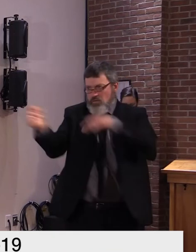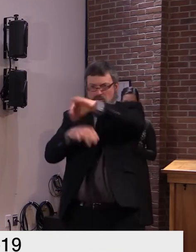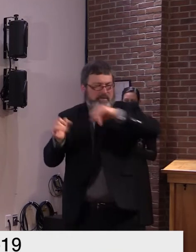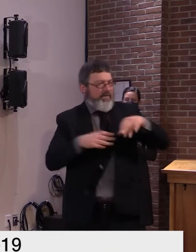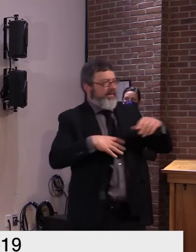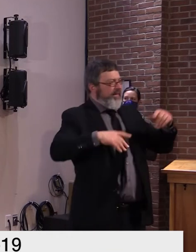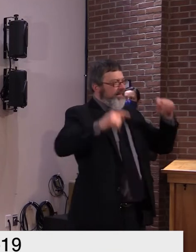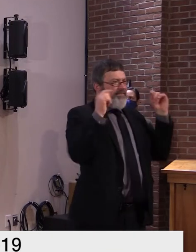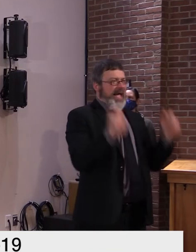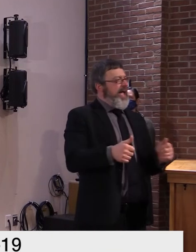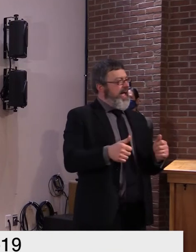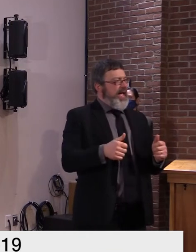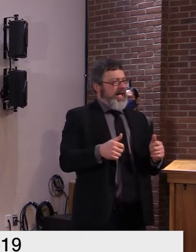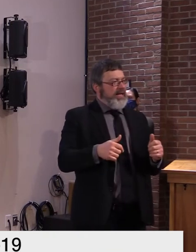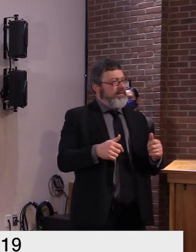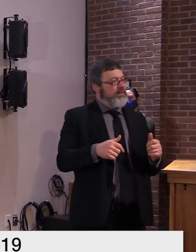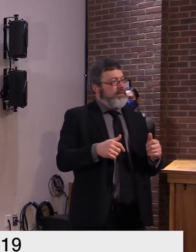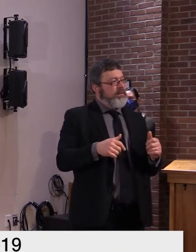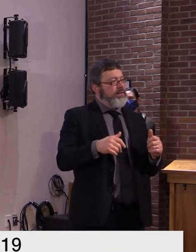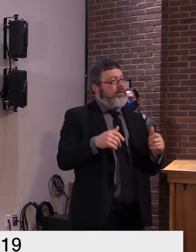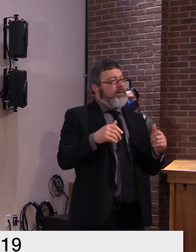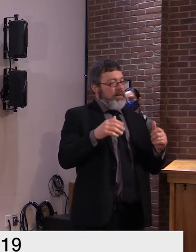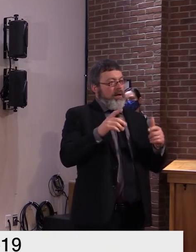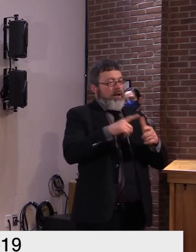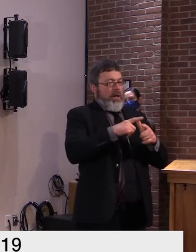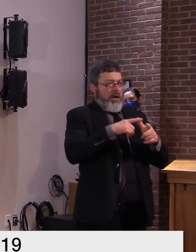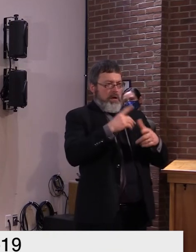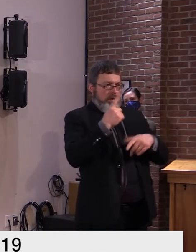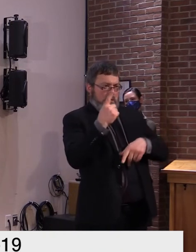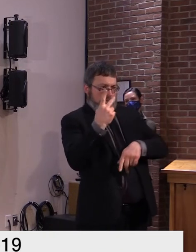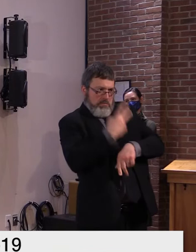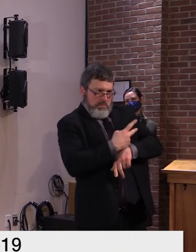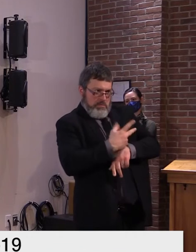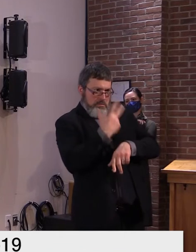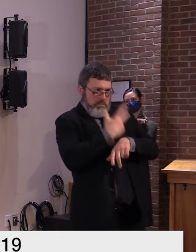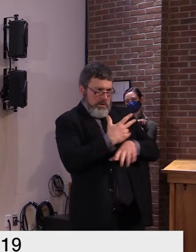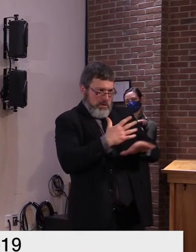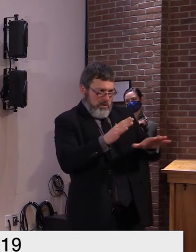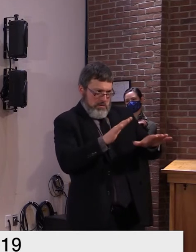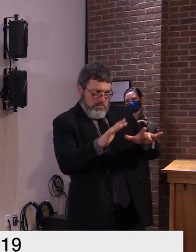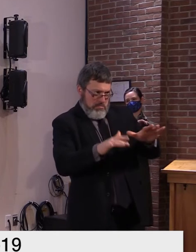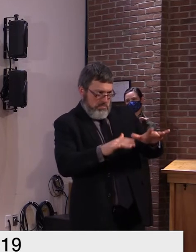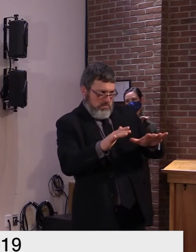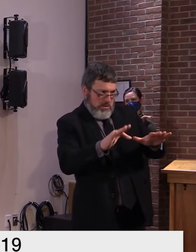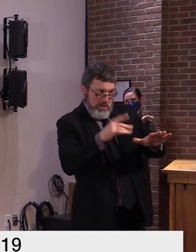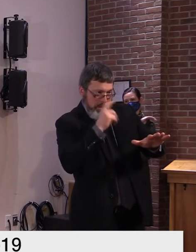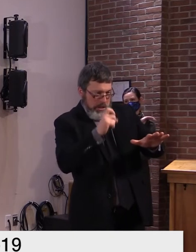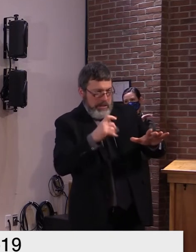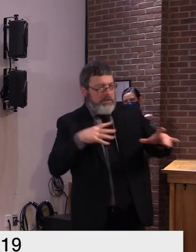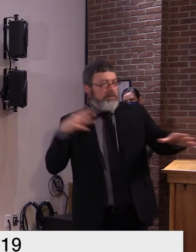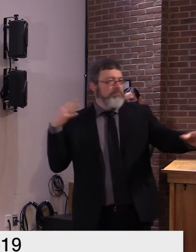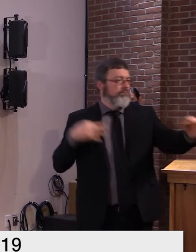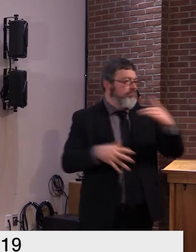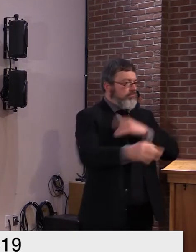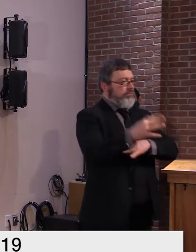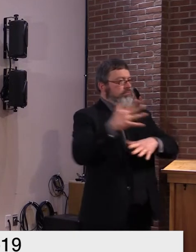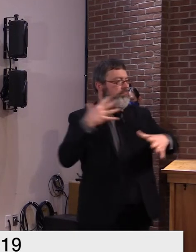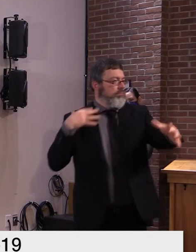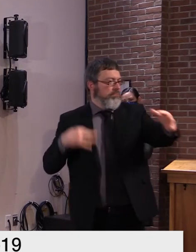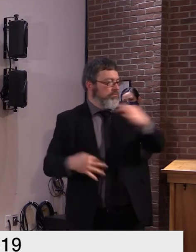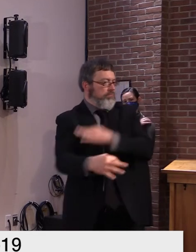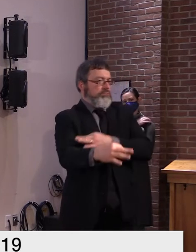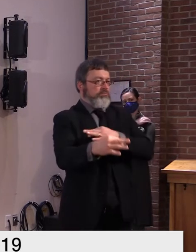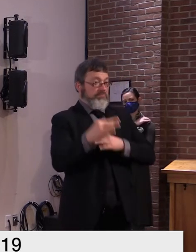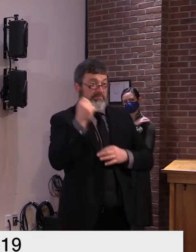we need is sort of an immediate um ability to get people in there within the 24 48